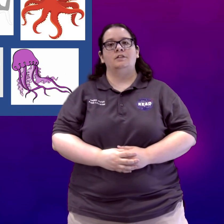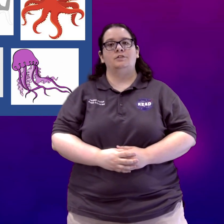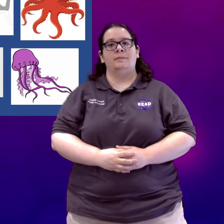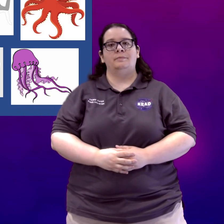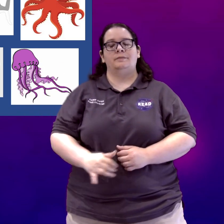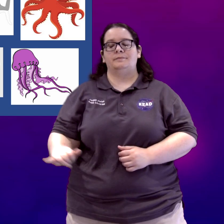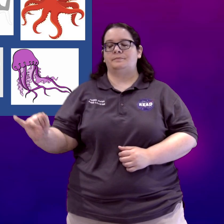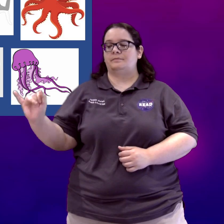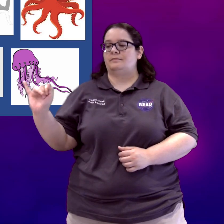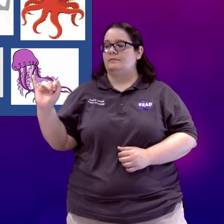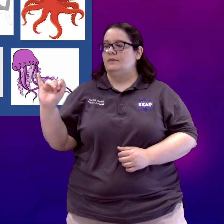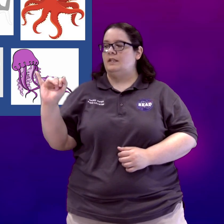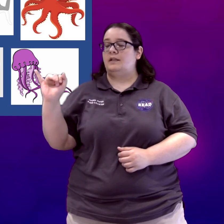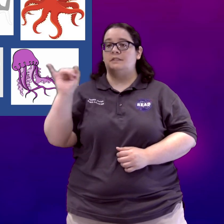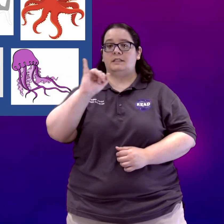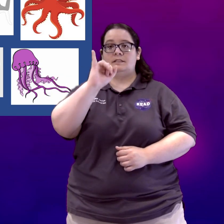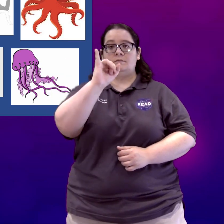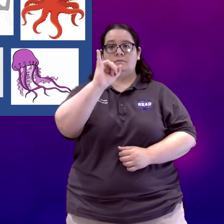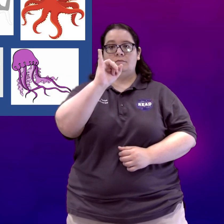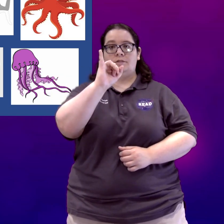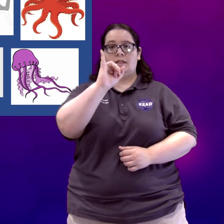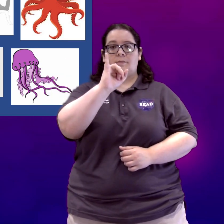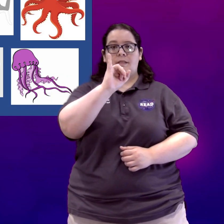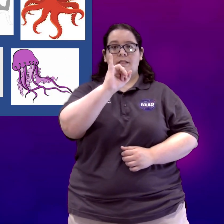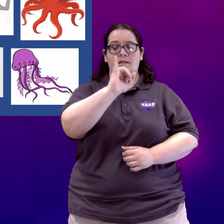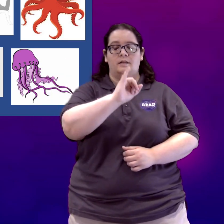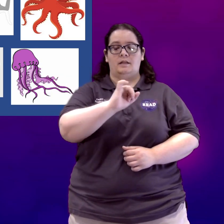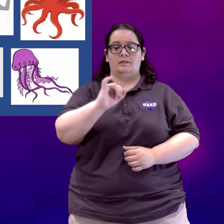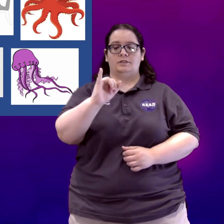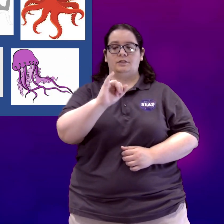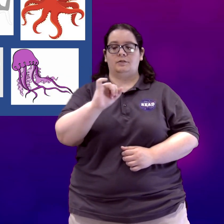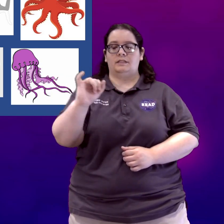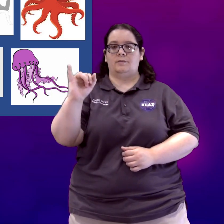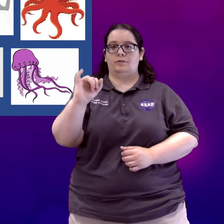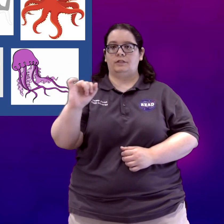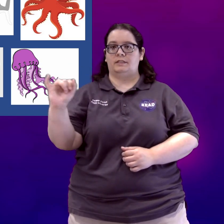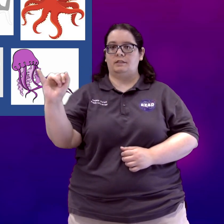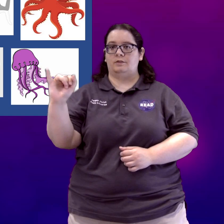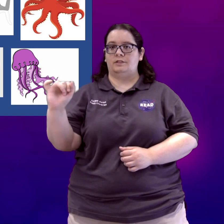Shrimp. I've seen you take the pinky and just do the same motion as seahorse.